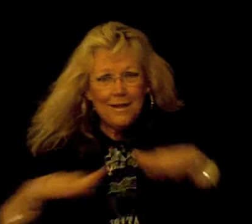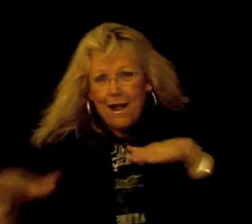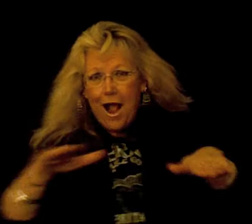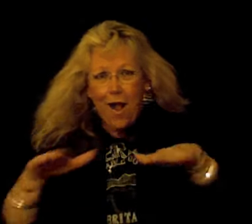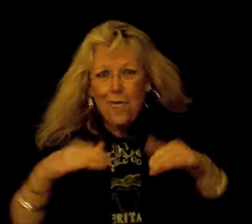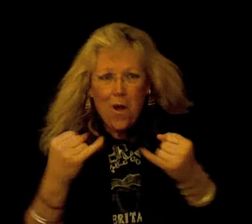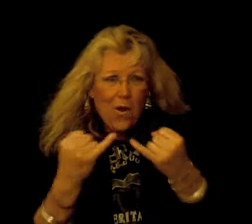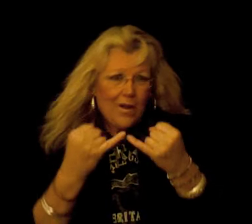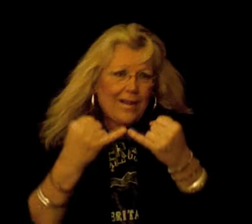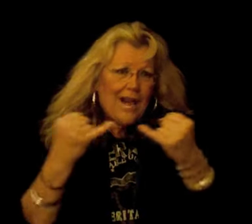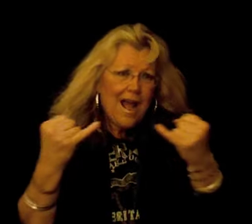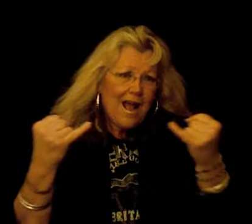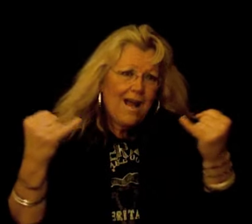I walk the line